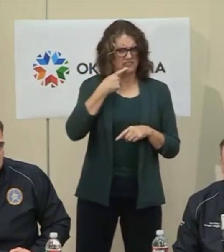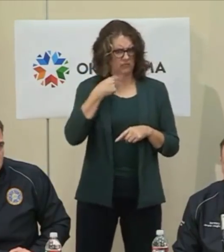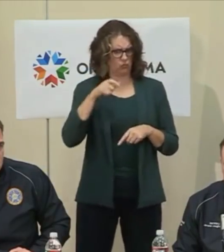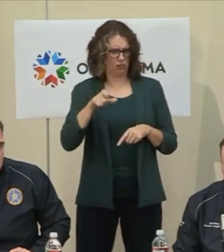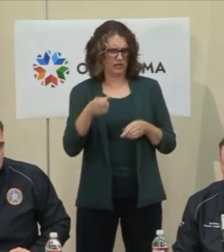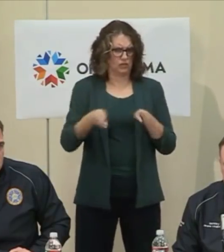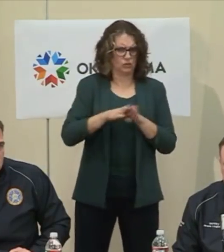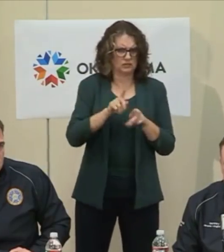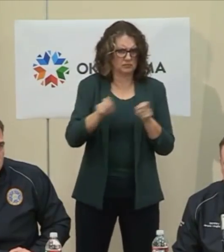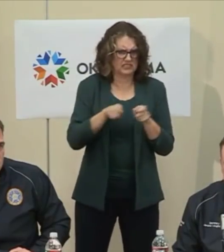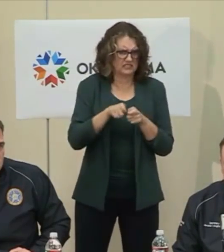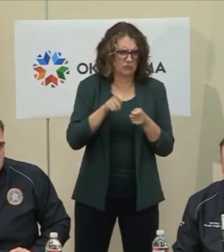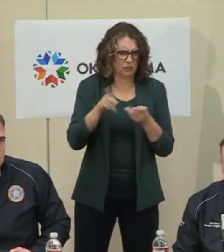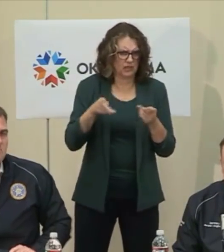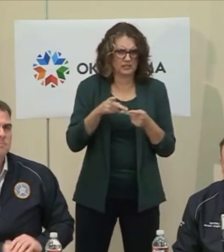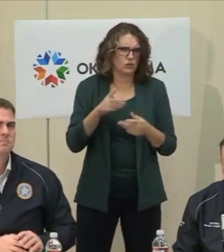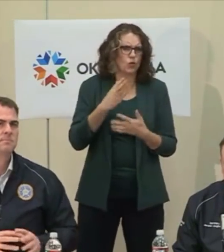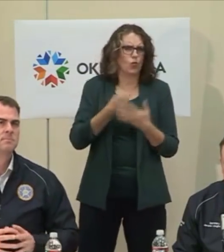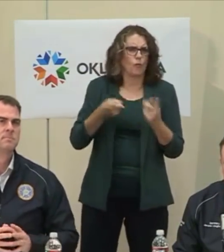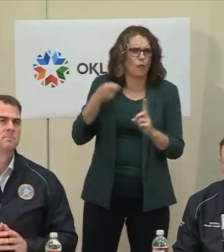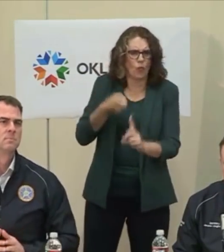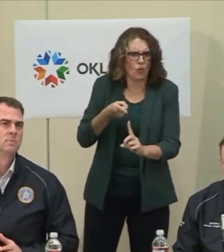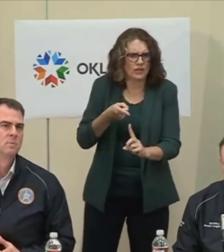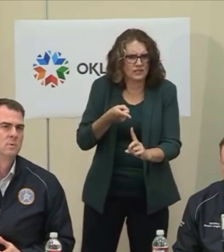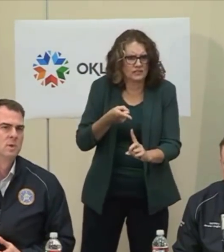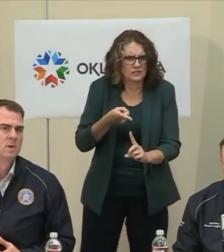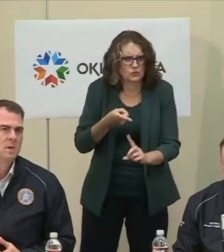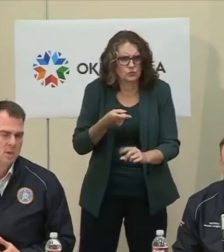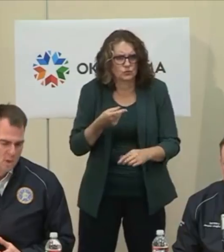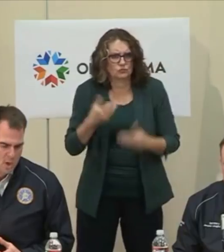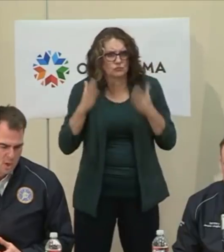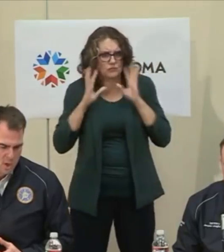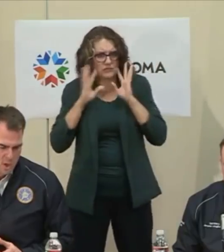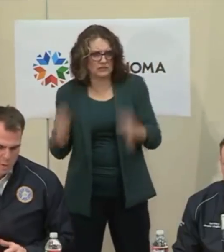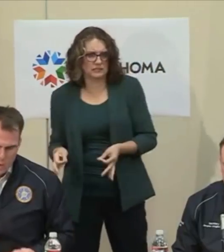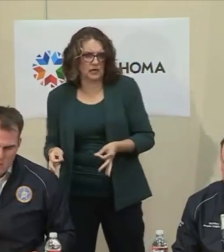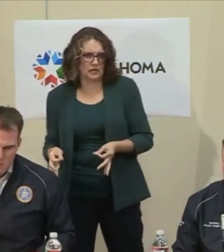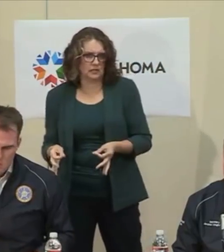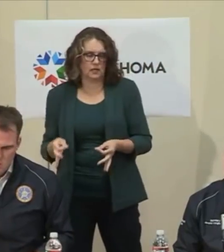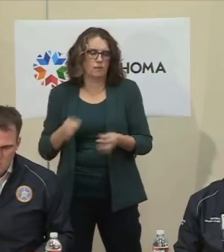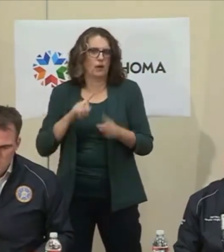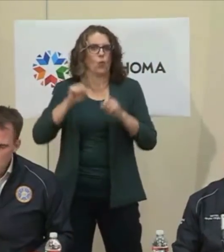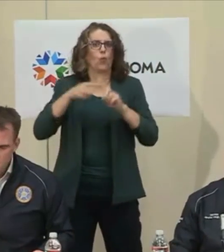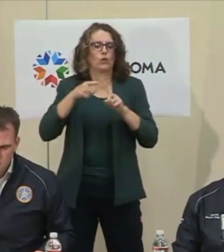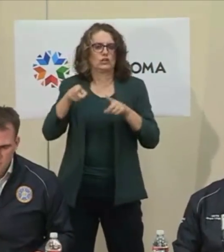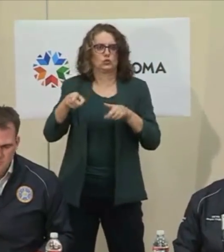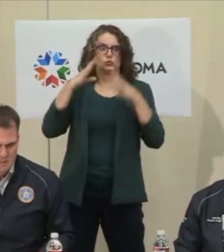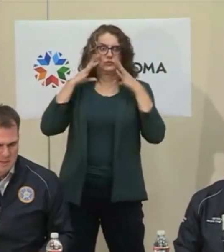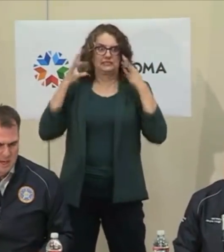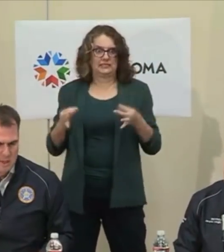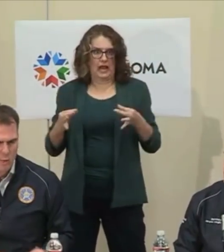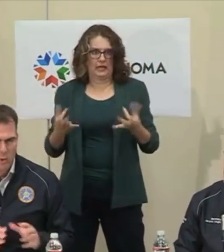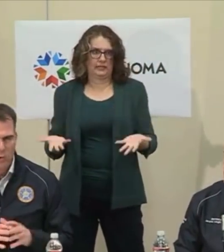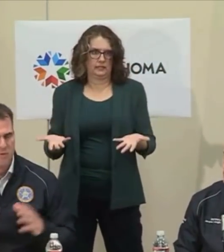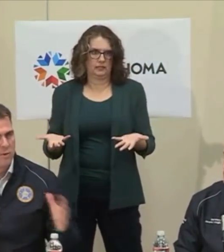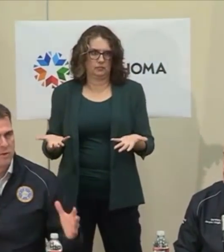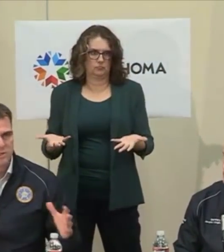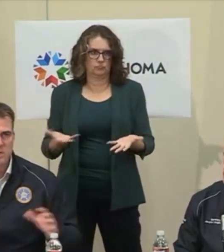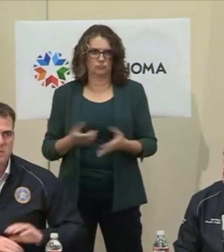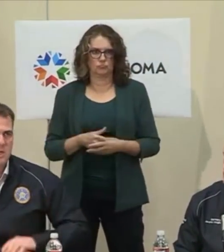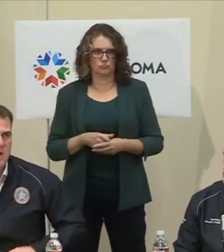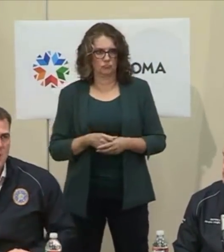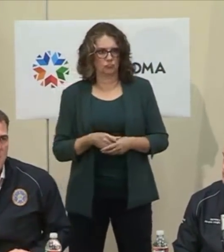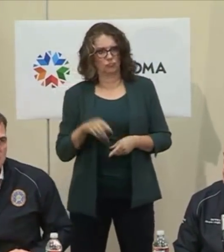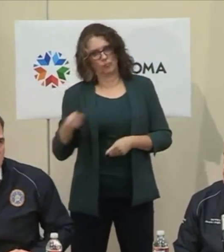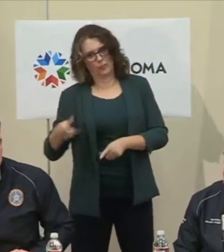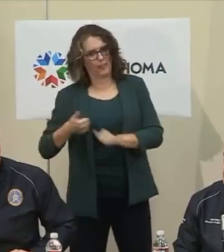At what point does it get to where you have to make that call? I mean, does that make sense? Absolutely. But, you know, we're following